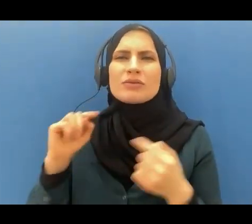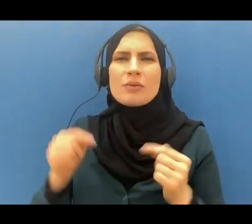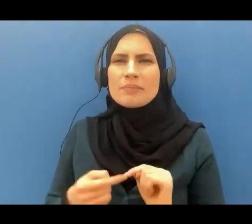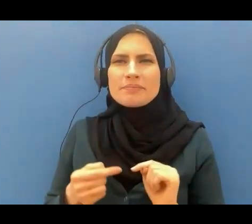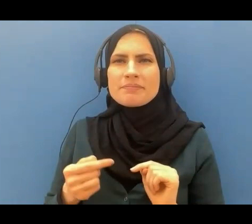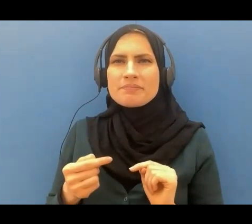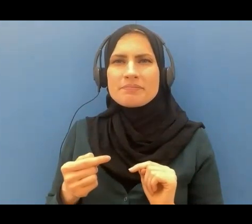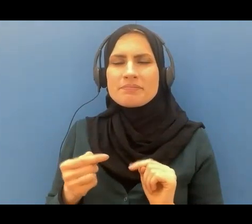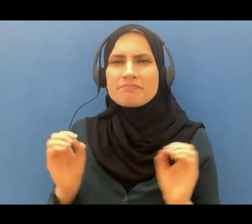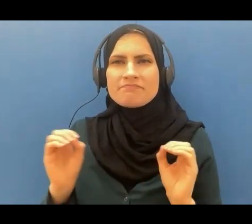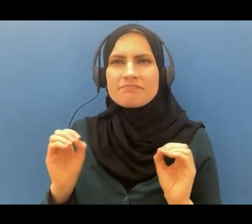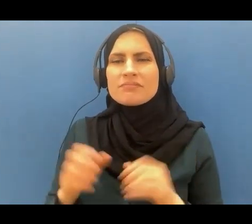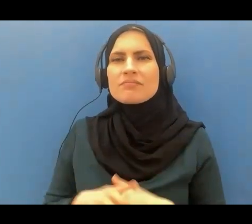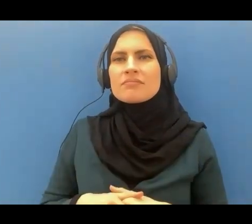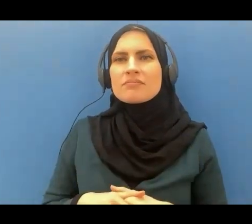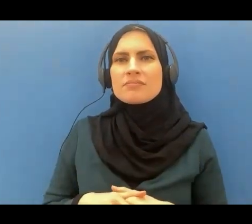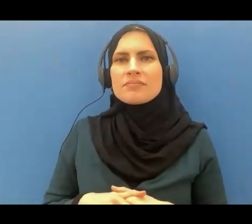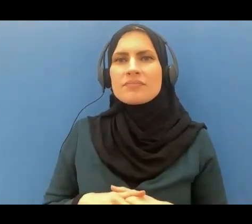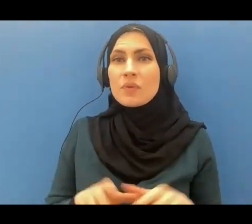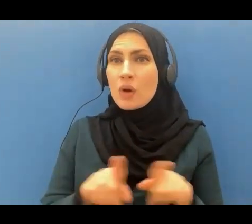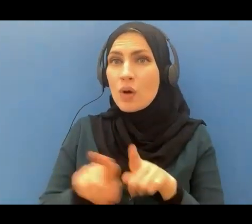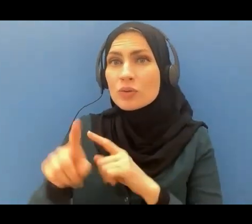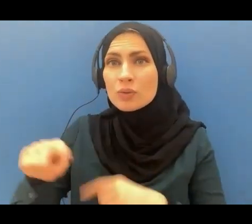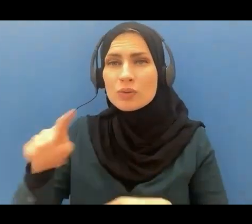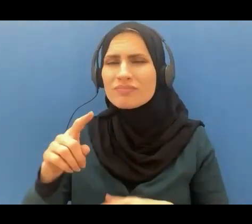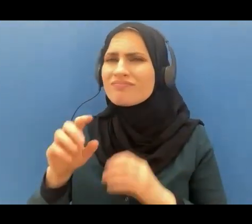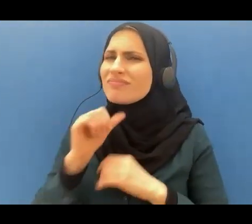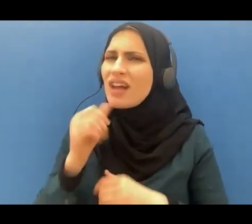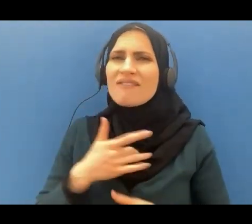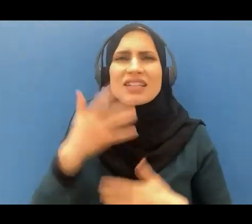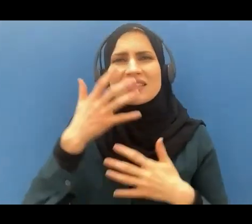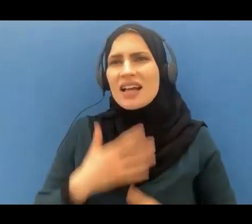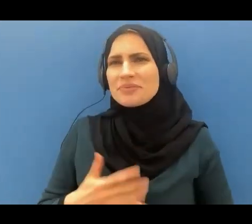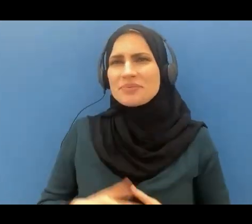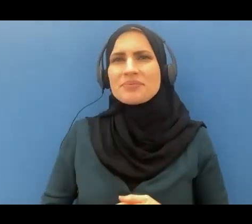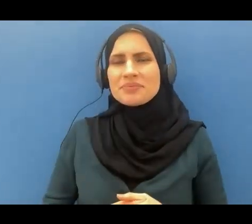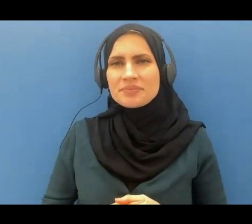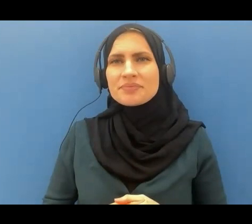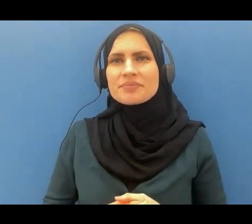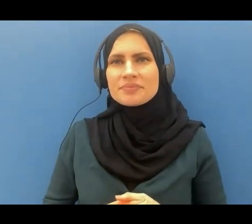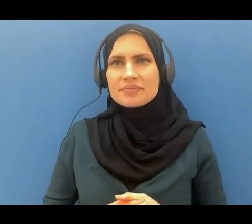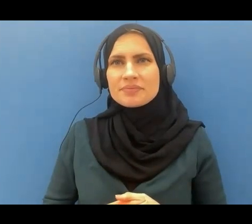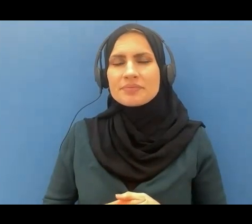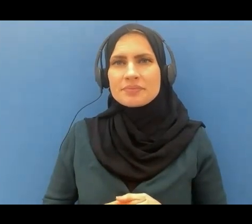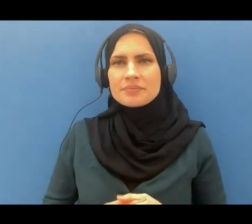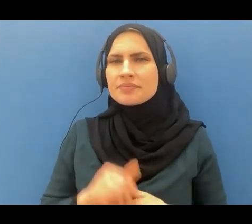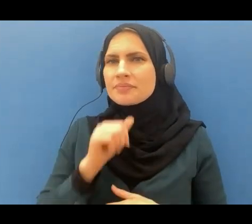nor will you grief there will be no grief that you suffer from no regret no